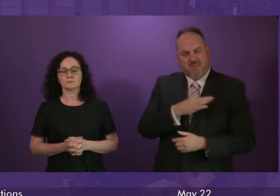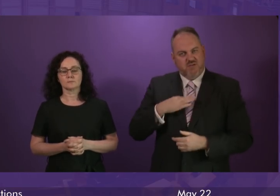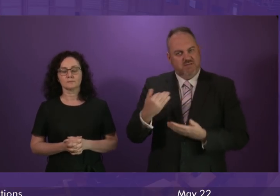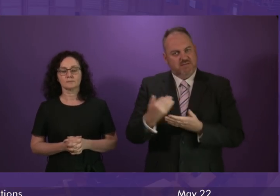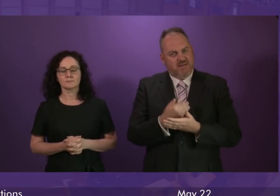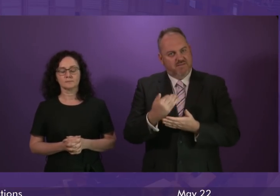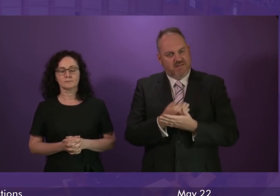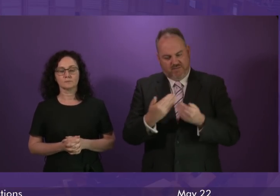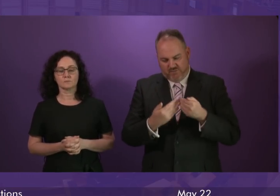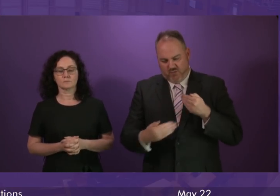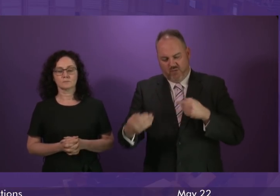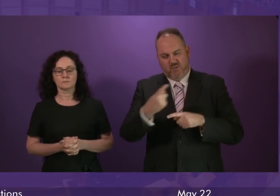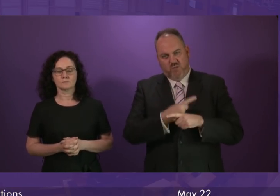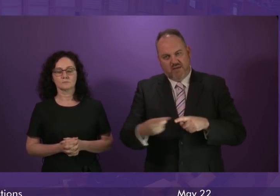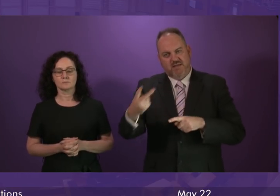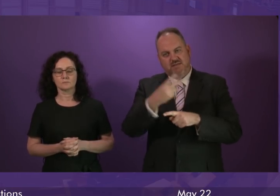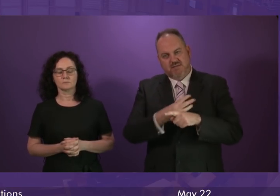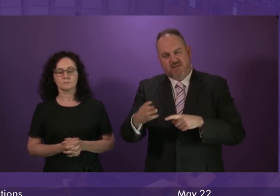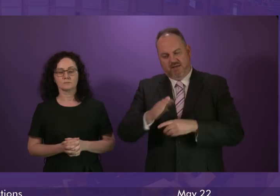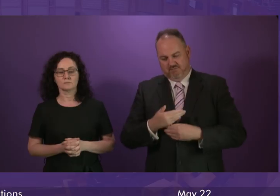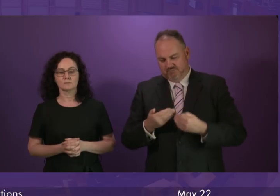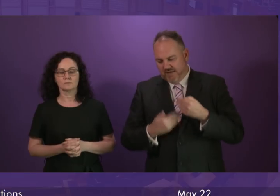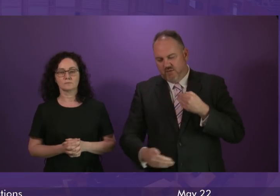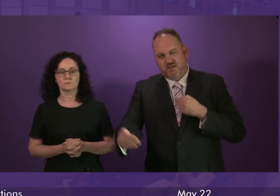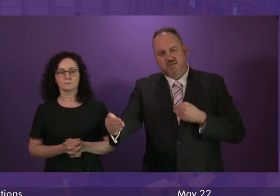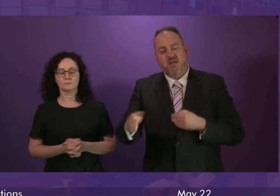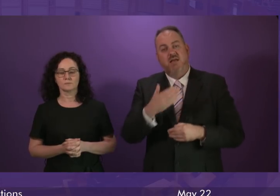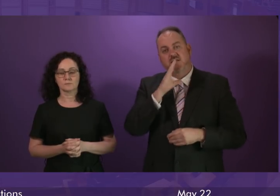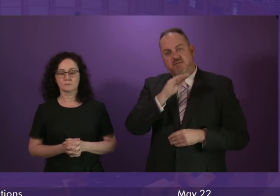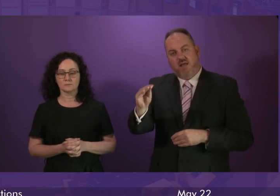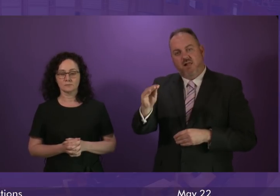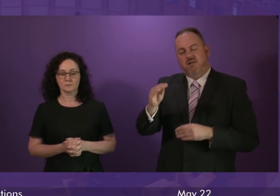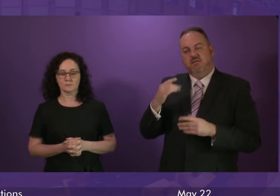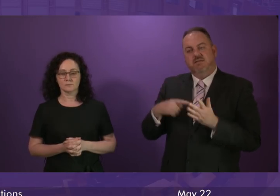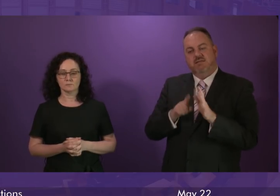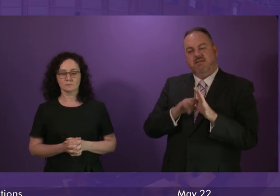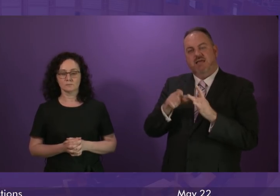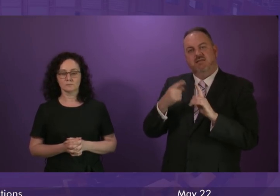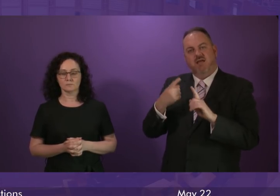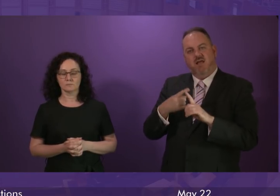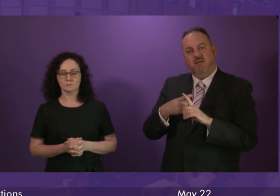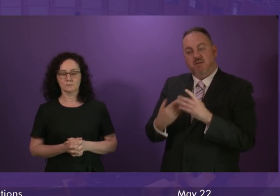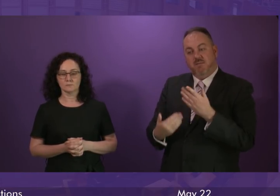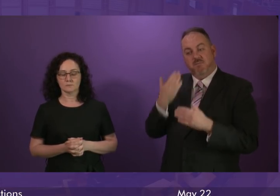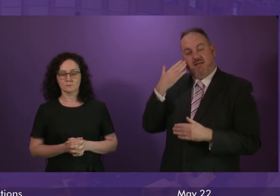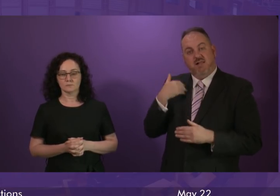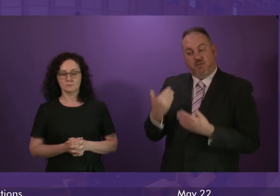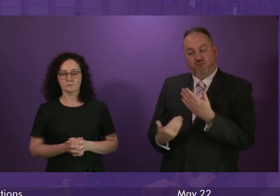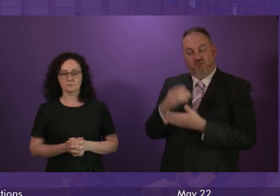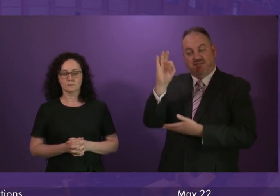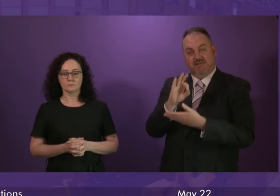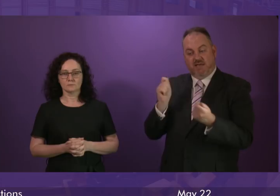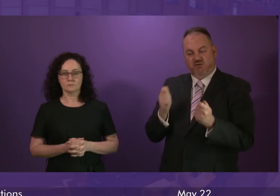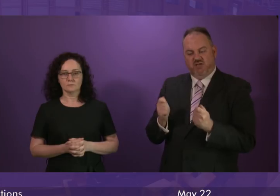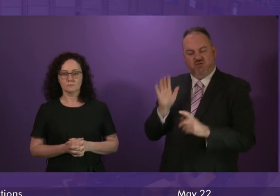weeks? And will she also instruct NHS Tayside to halt mental health service redesign, as David Strang